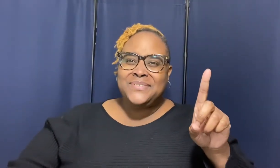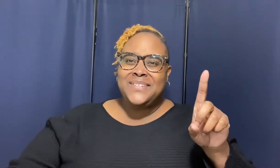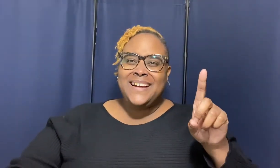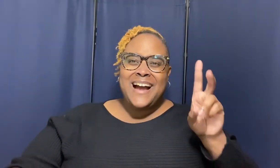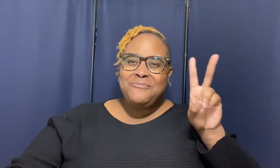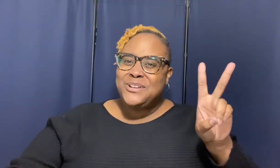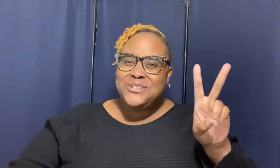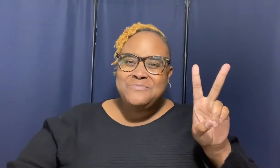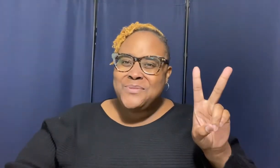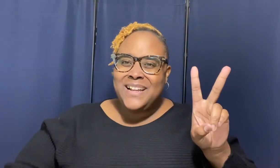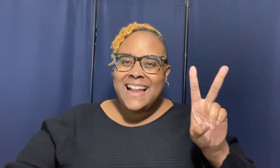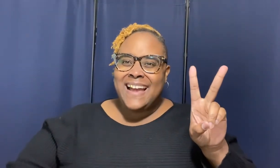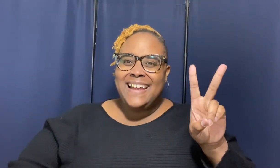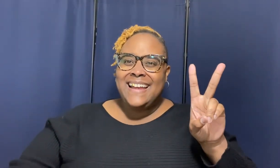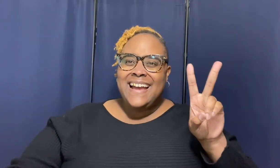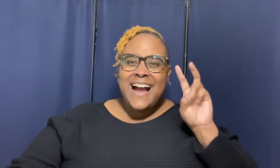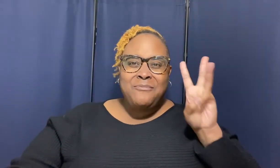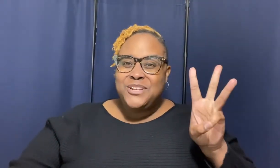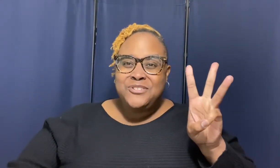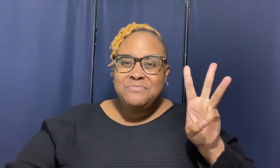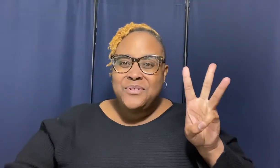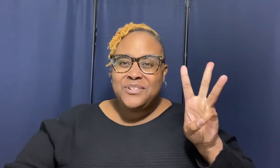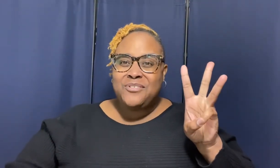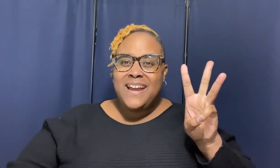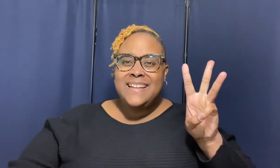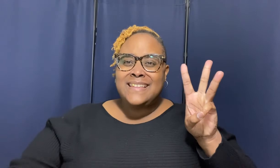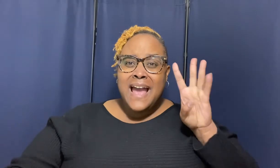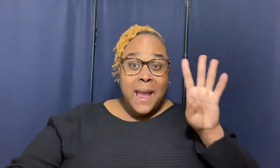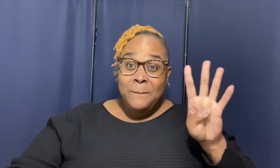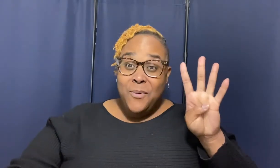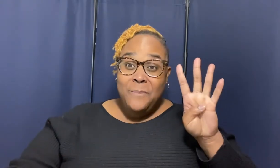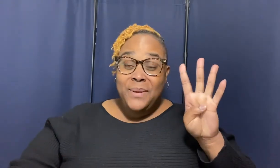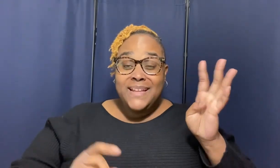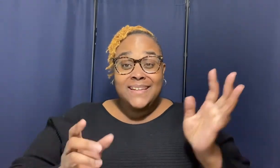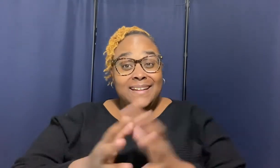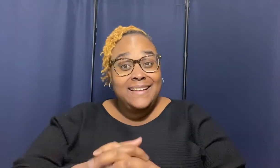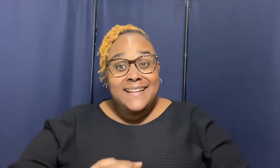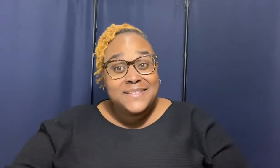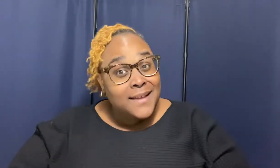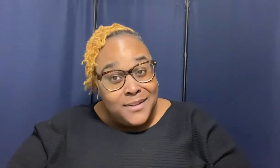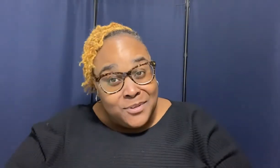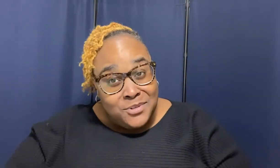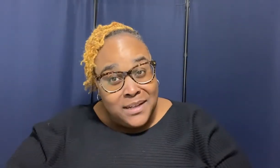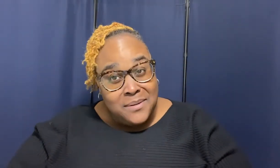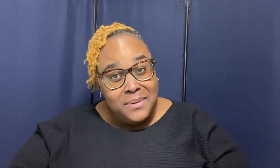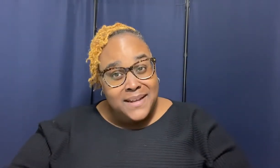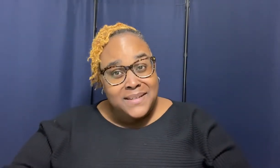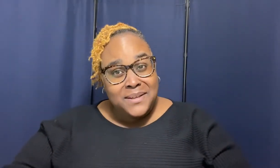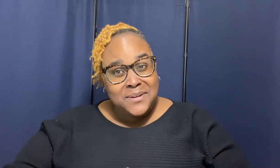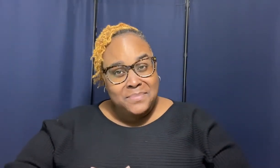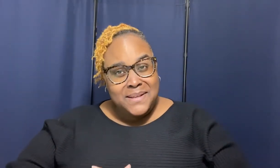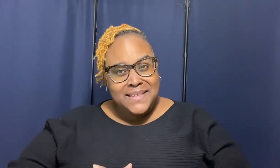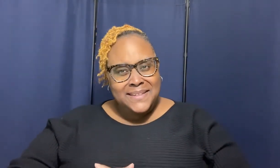i wish you more light i wish you more grace and more peace honey listen don't you let nobody take your peace here